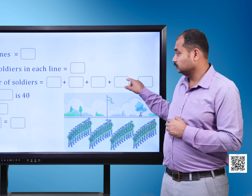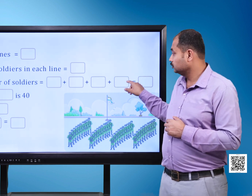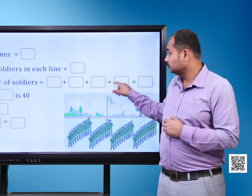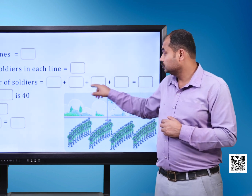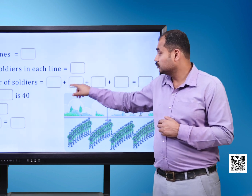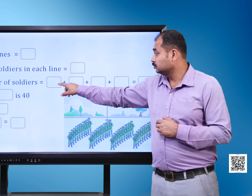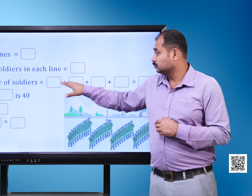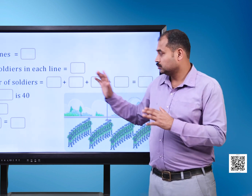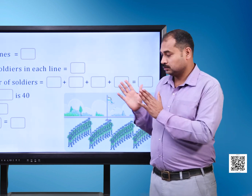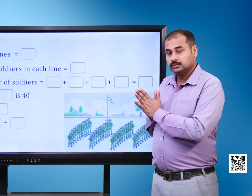equal to blank